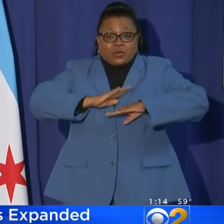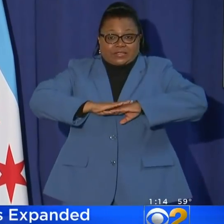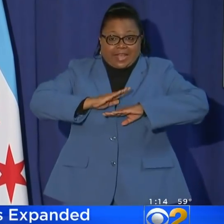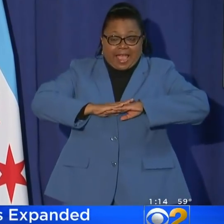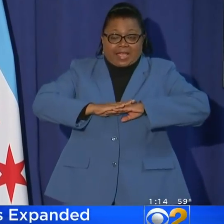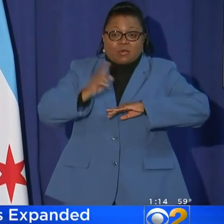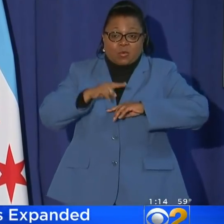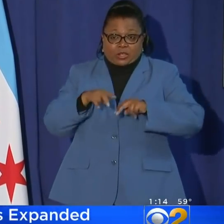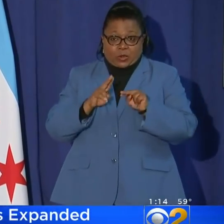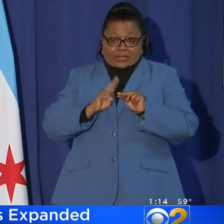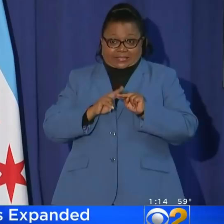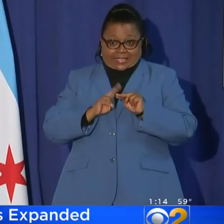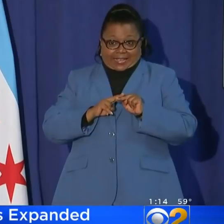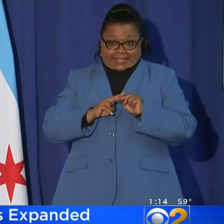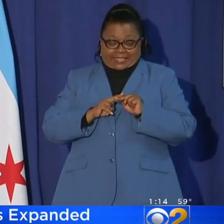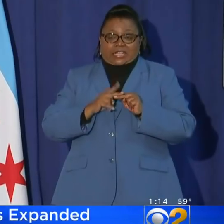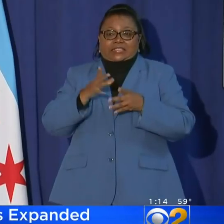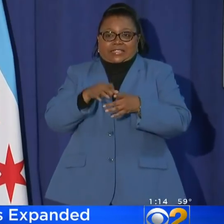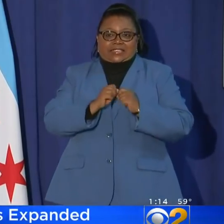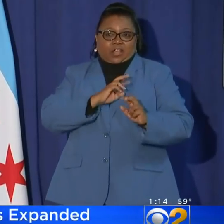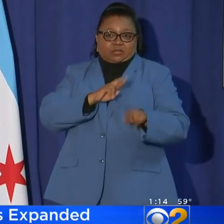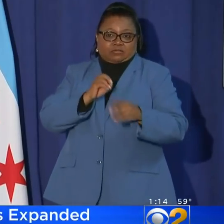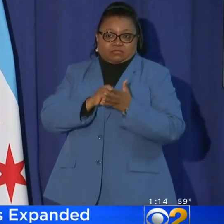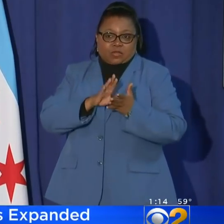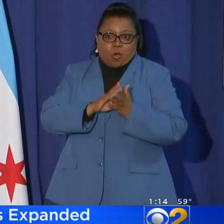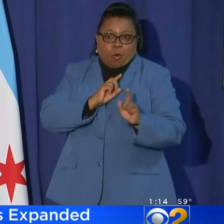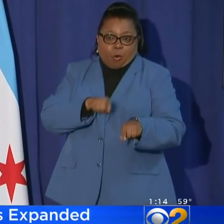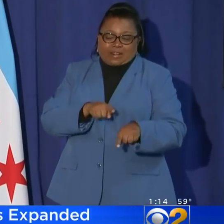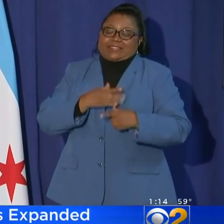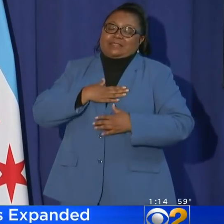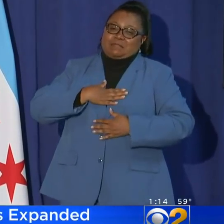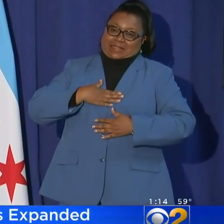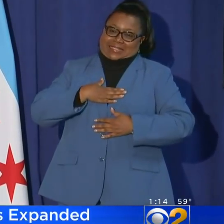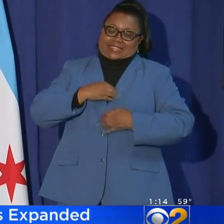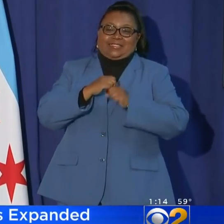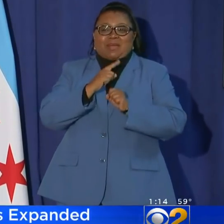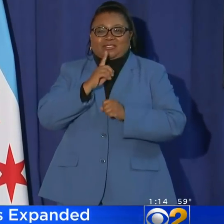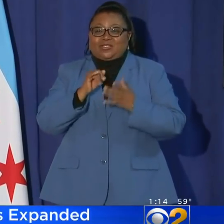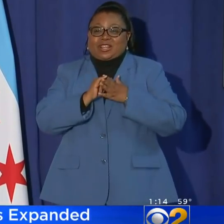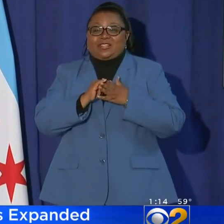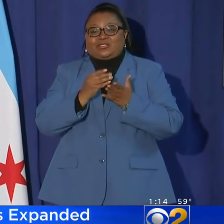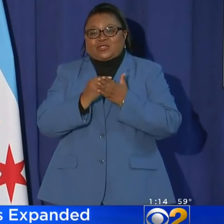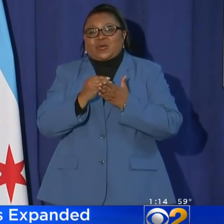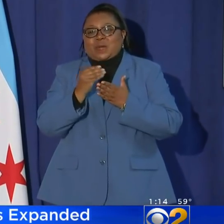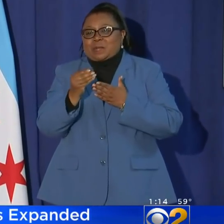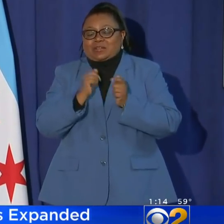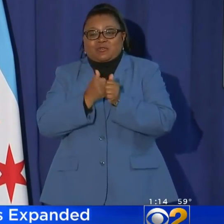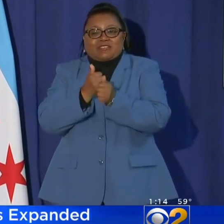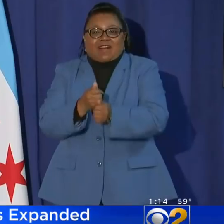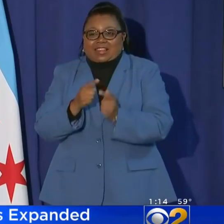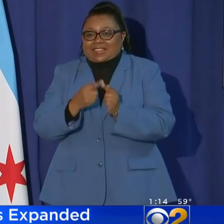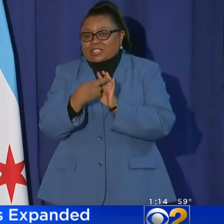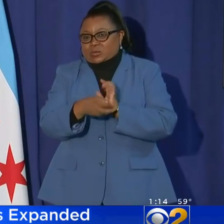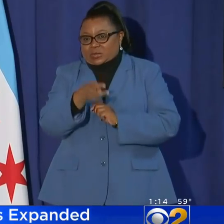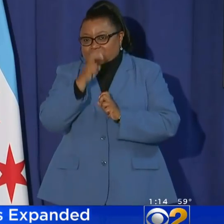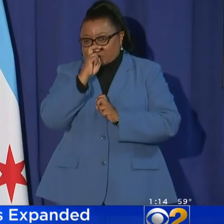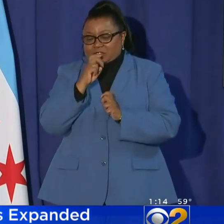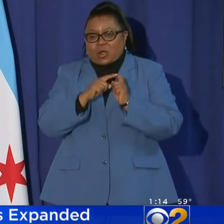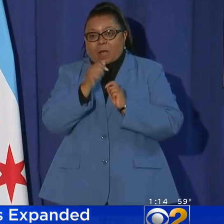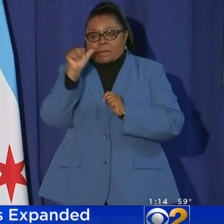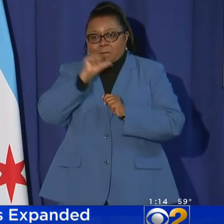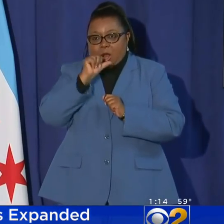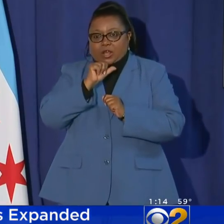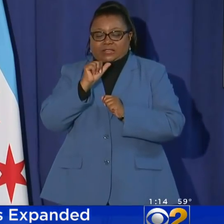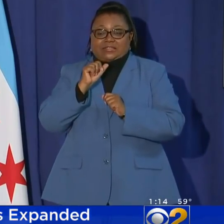table where you are seated to take your order. Please make sure that you abide by this restriction on bars and